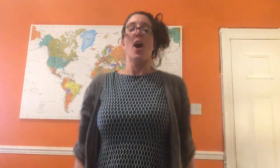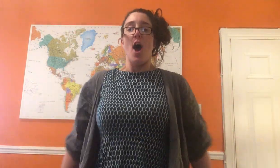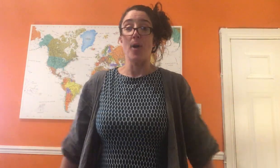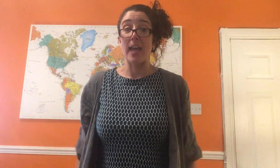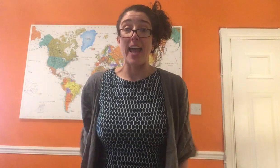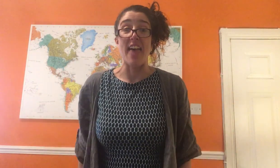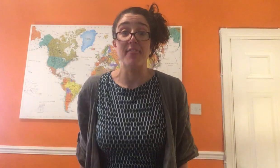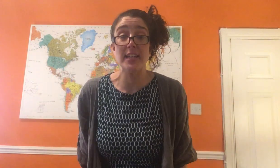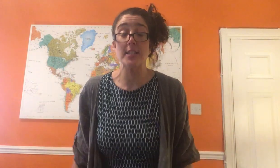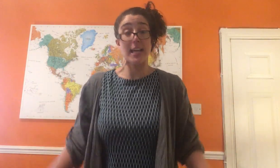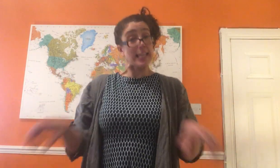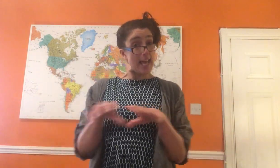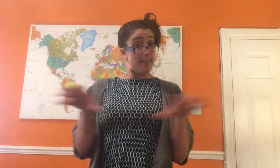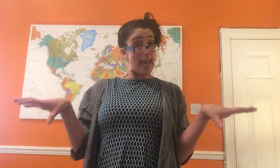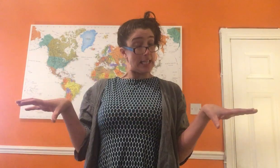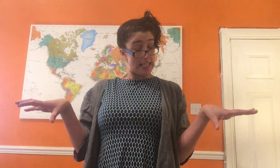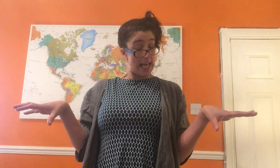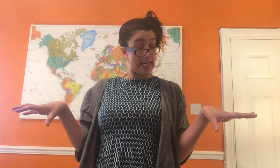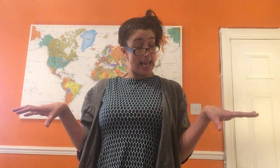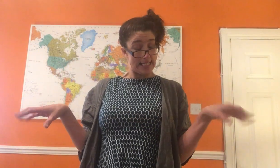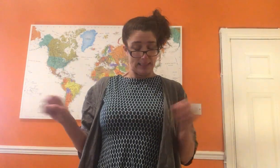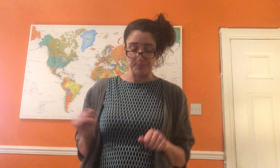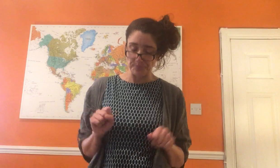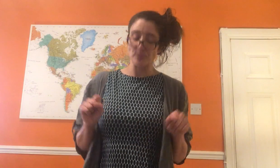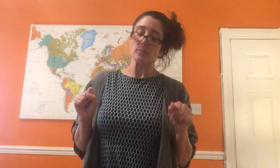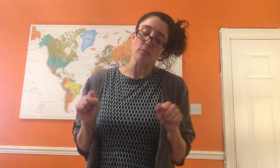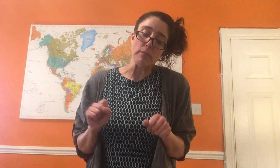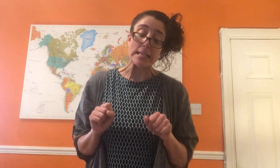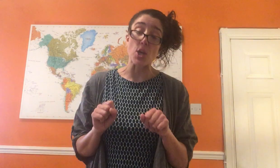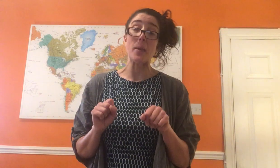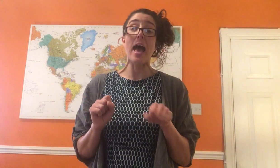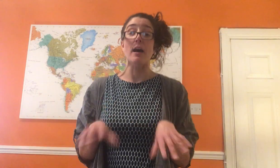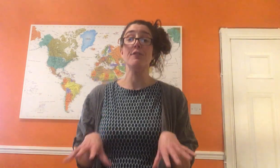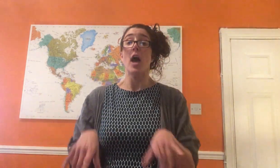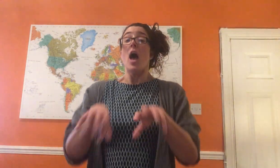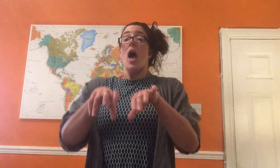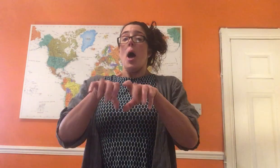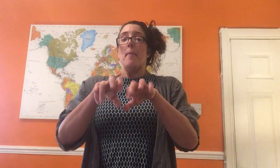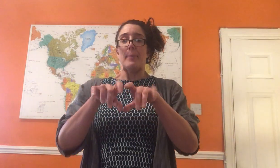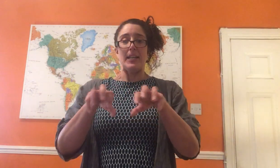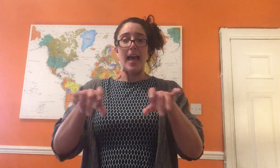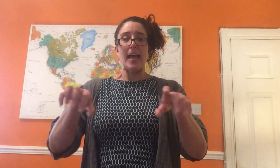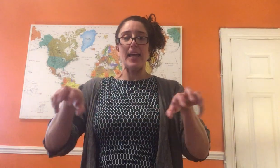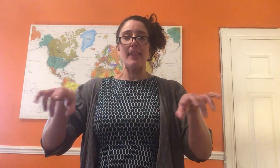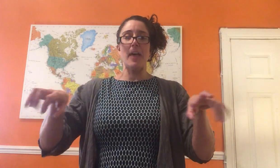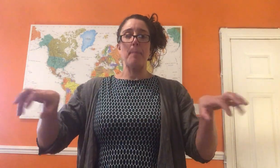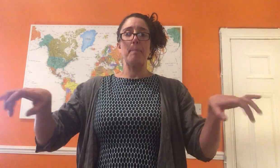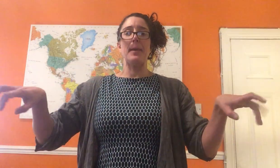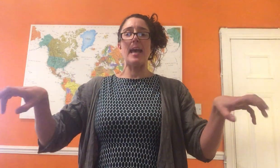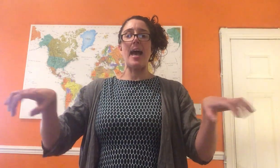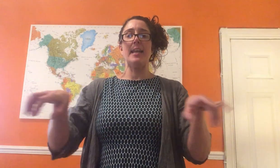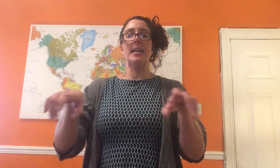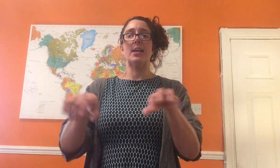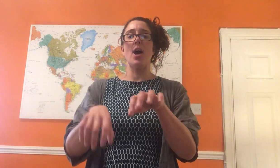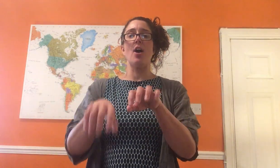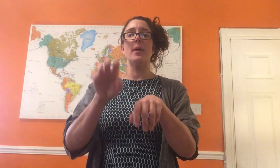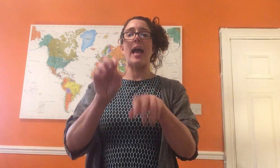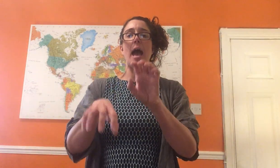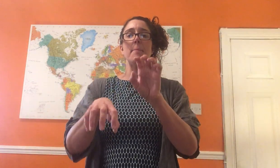Okay. And then it does that again at the end, a little ending. So we have, playing the piano, going hammer,